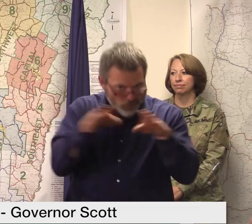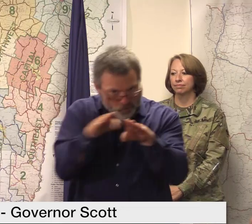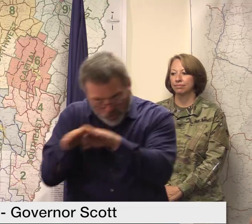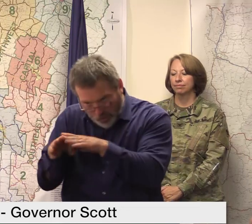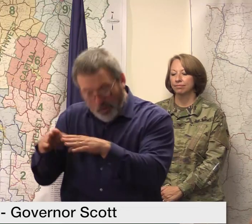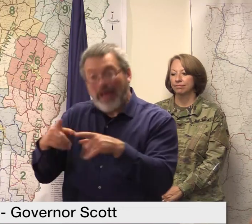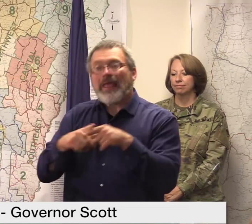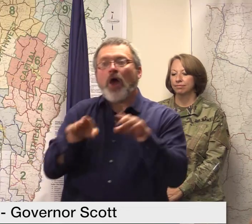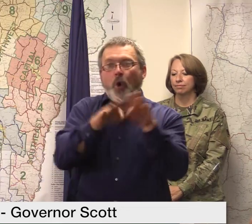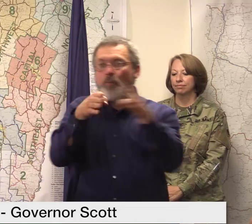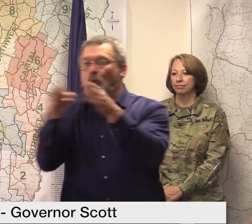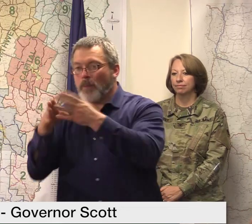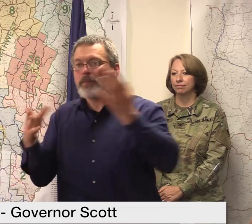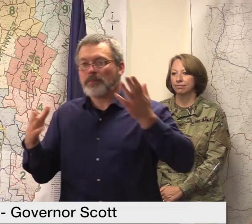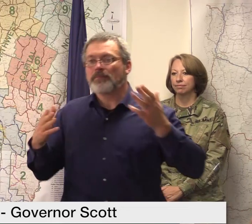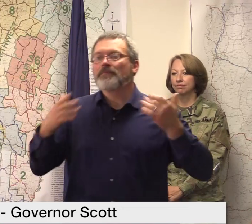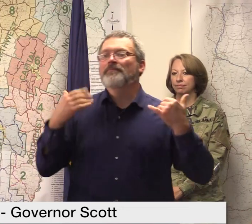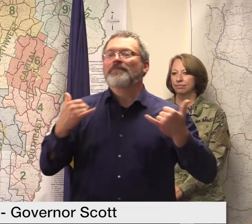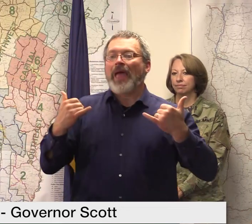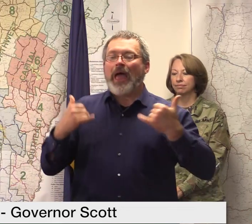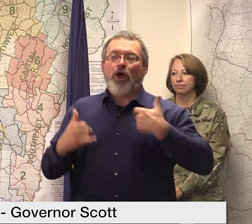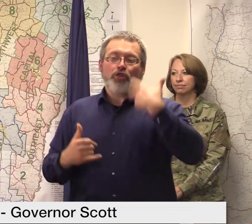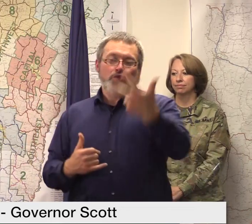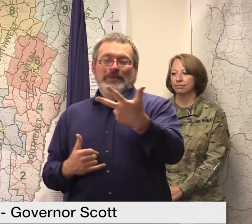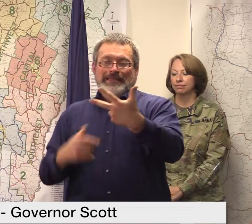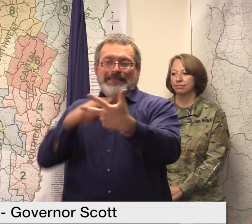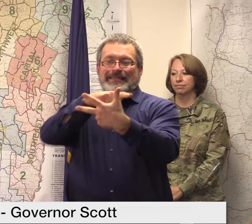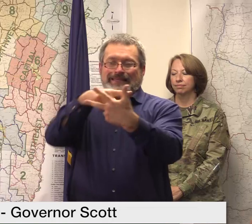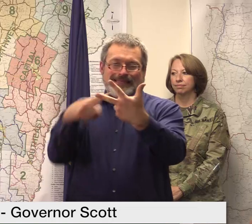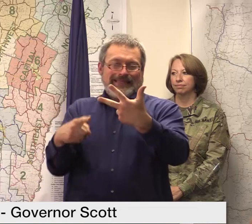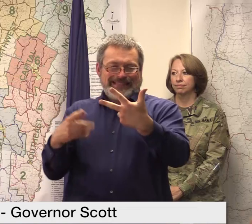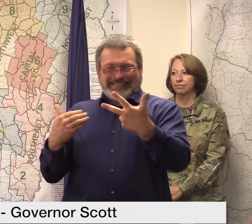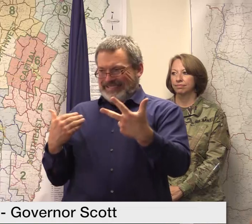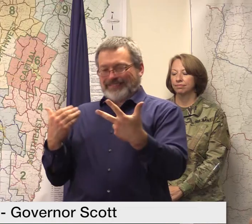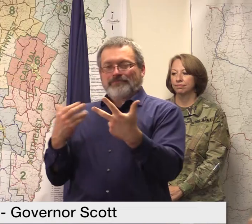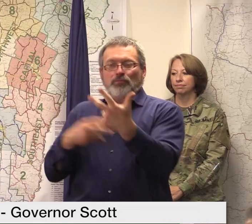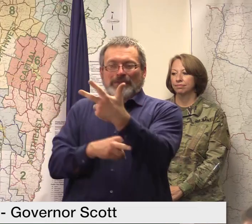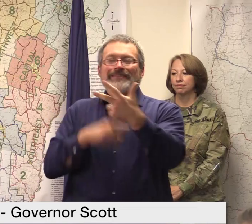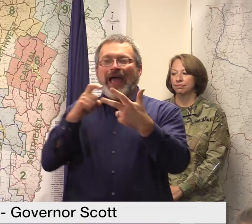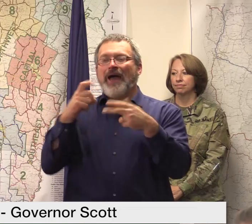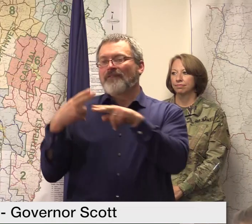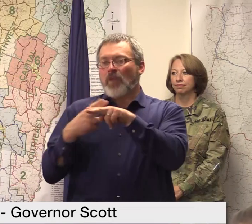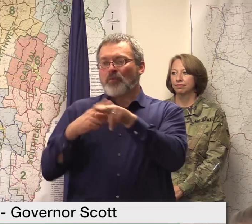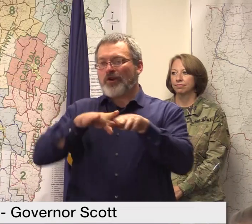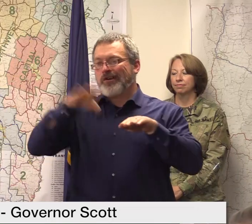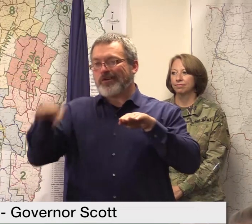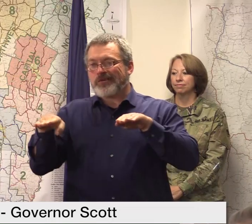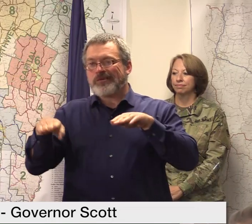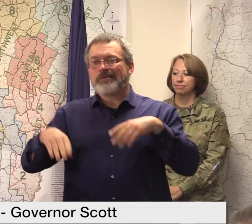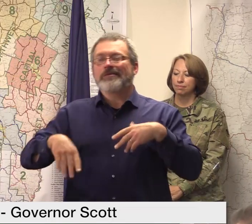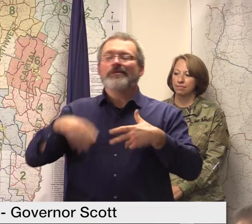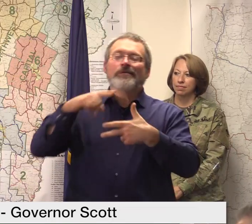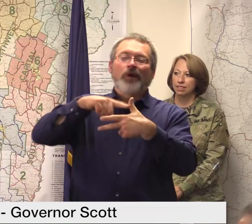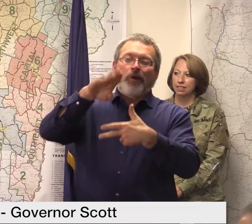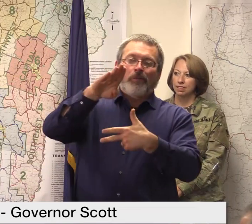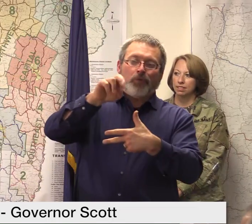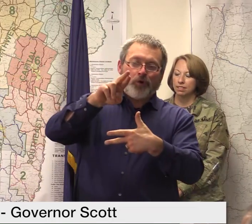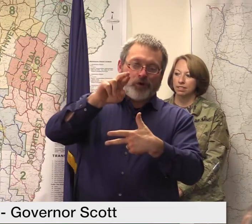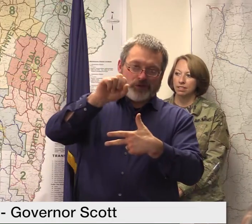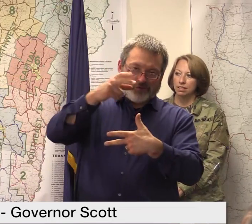bridges as i mentioned that need temporary structures um they are versier chelsea and jamaica we have conducted